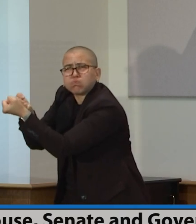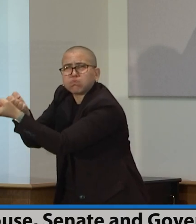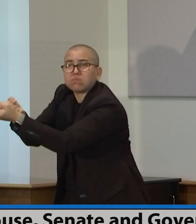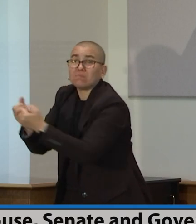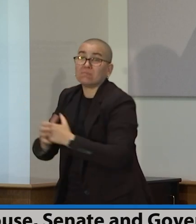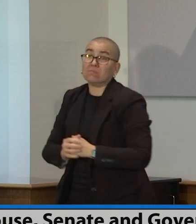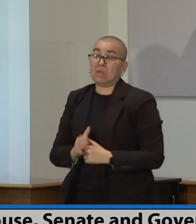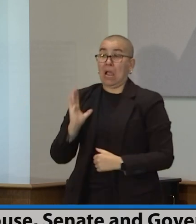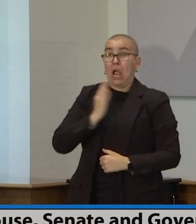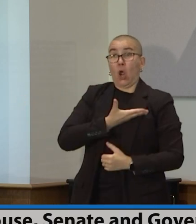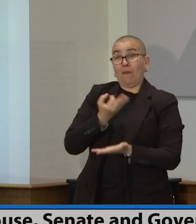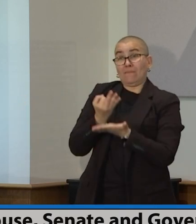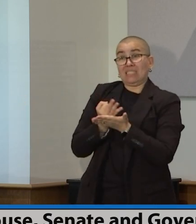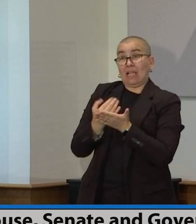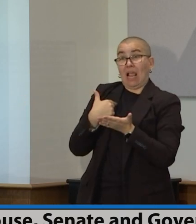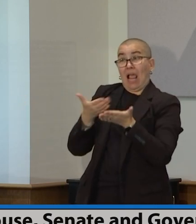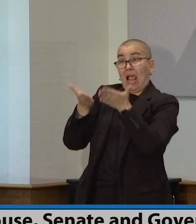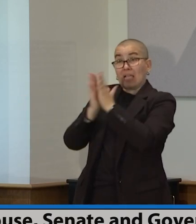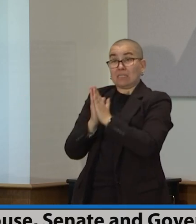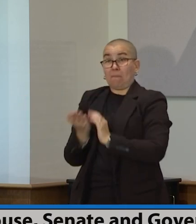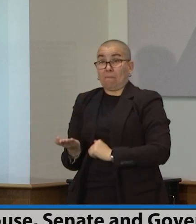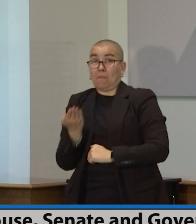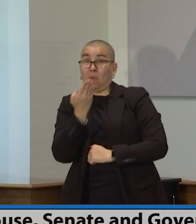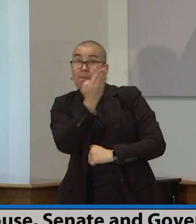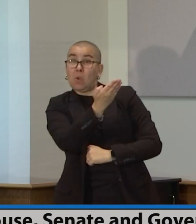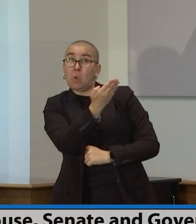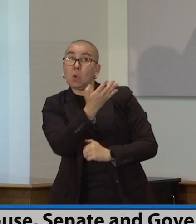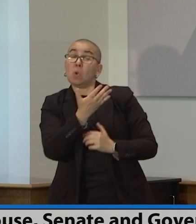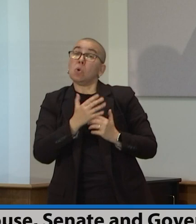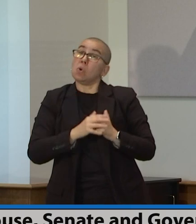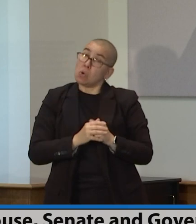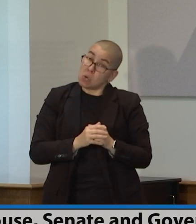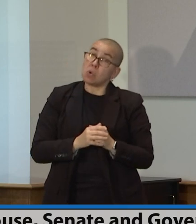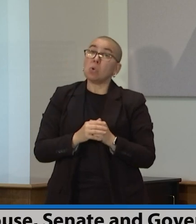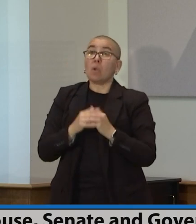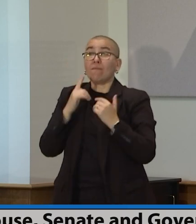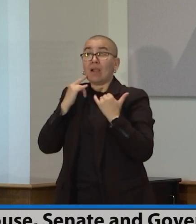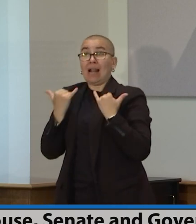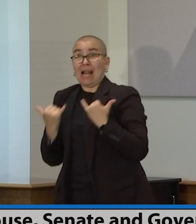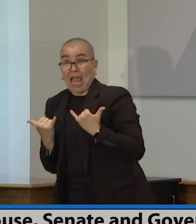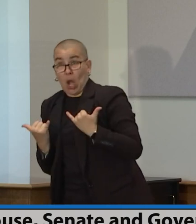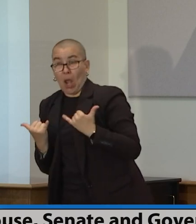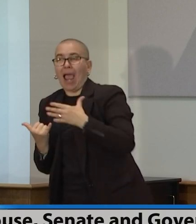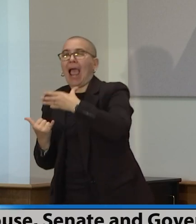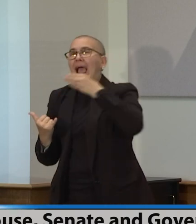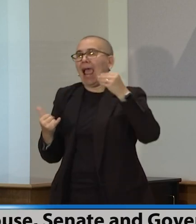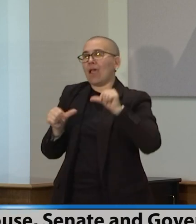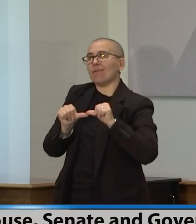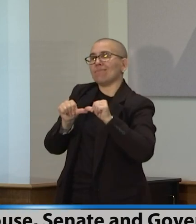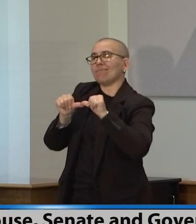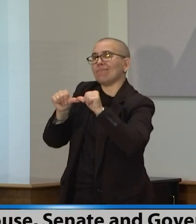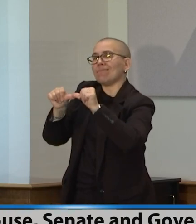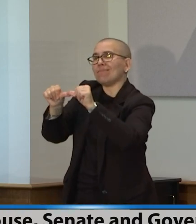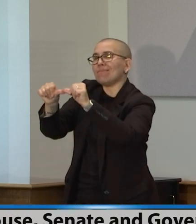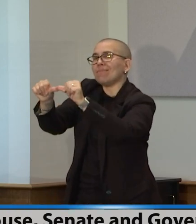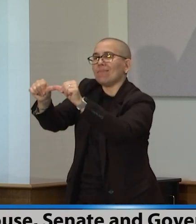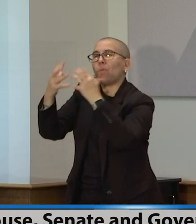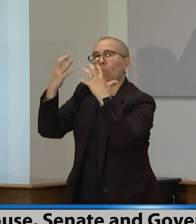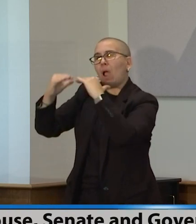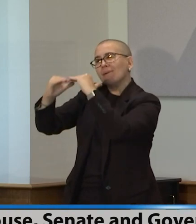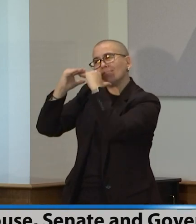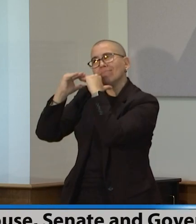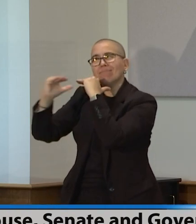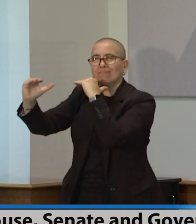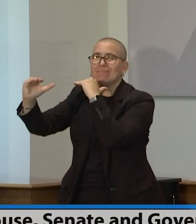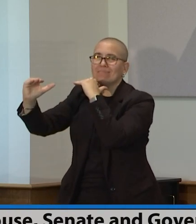then to talk and think about what happens next year. So I think we, one, got a balanced budget that focused on Minnesotans, those most impacted by this. We were able to